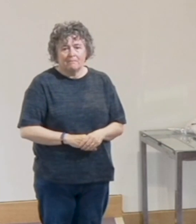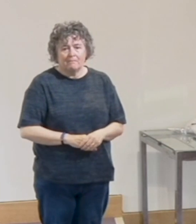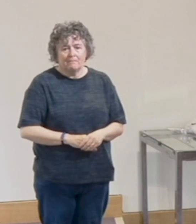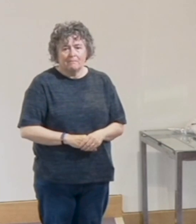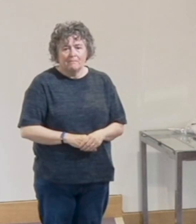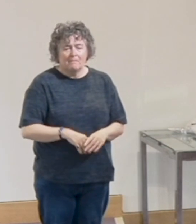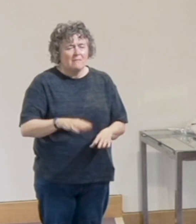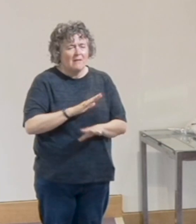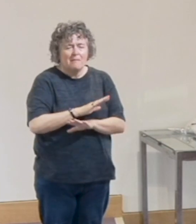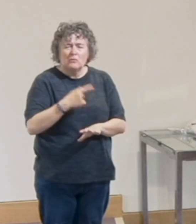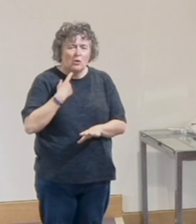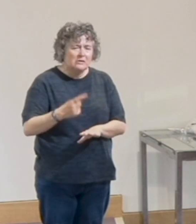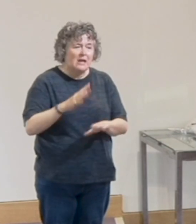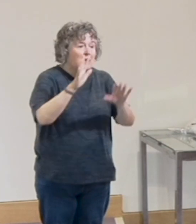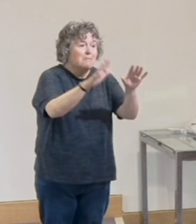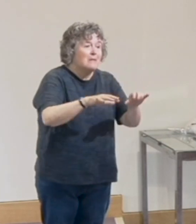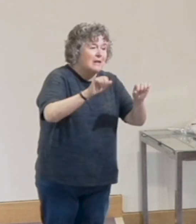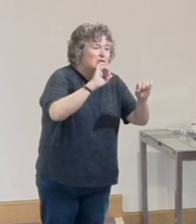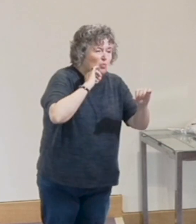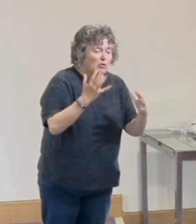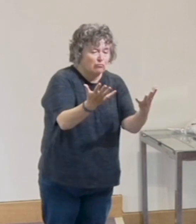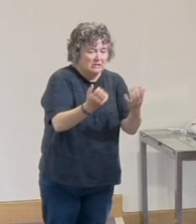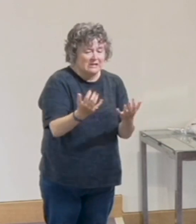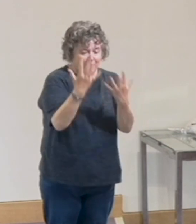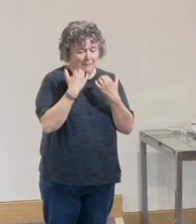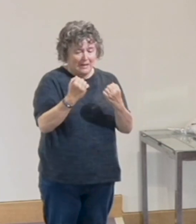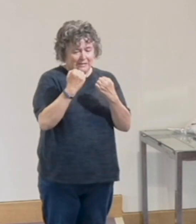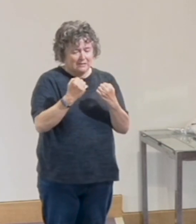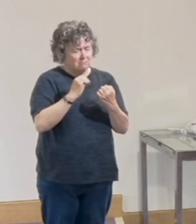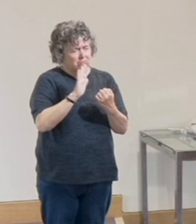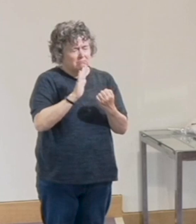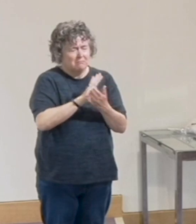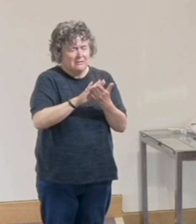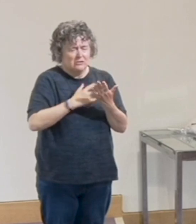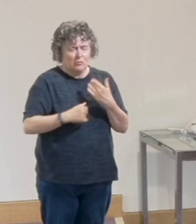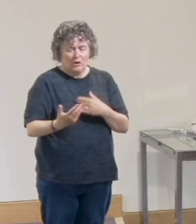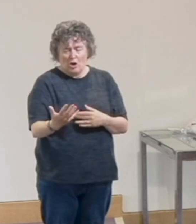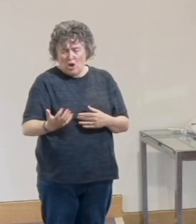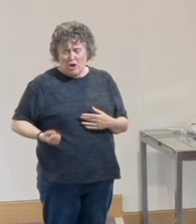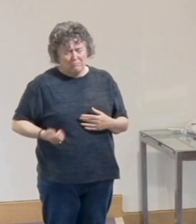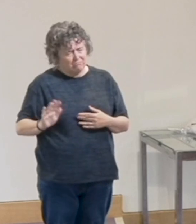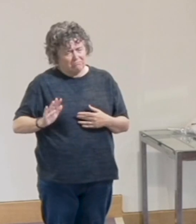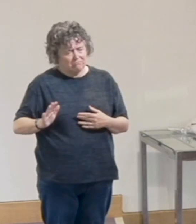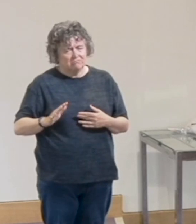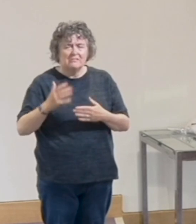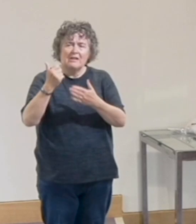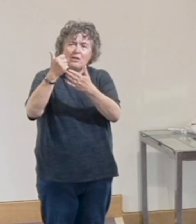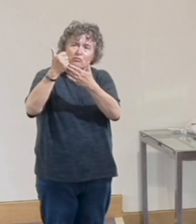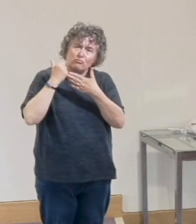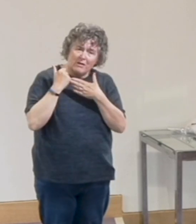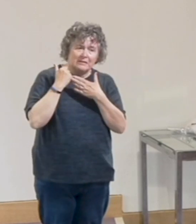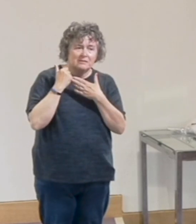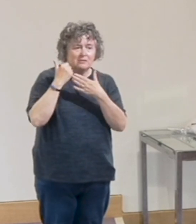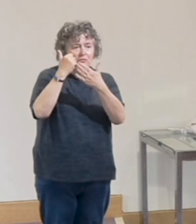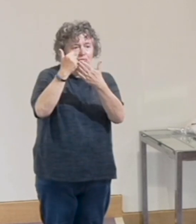our blessings any more than we can earn our salvation. These blessings are a grace gift of God.